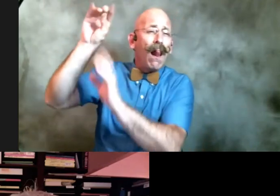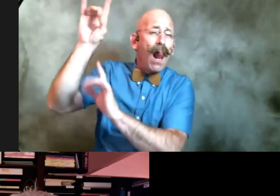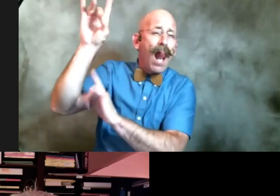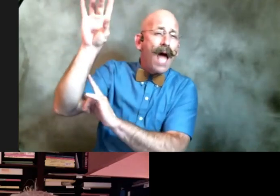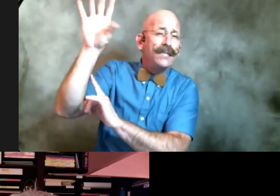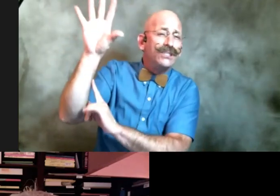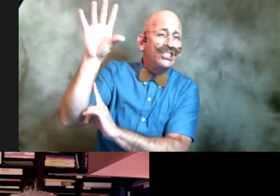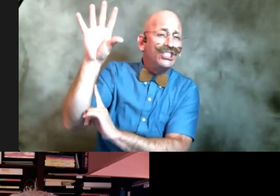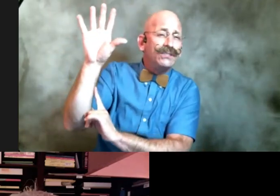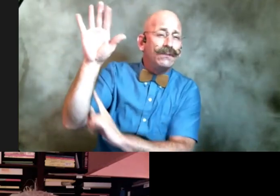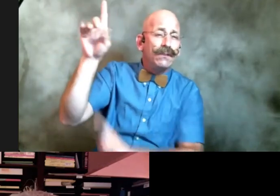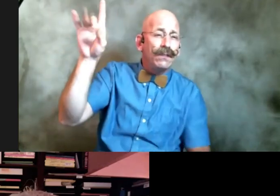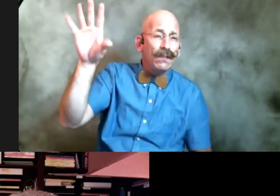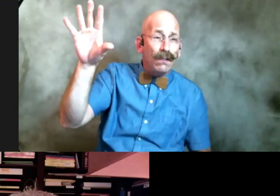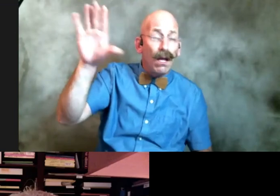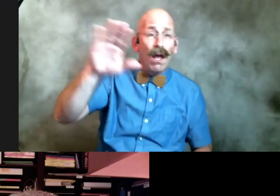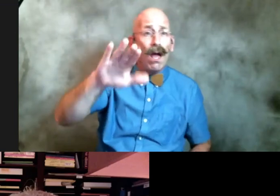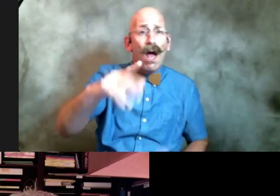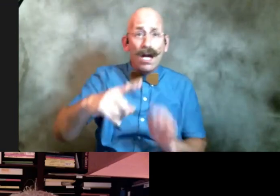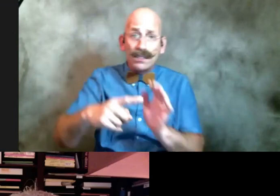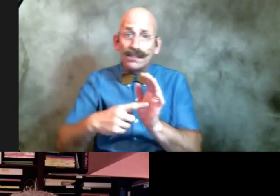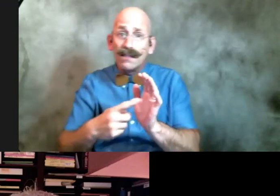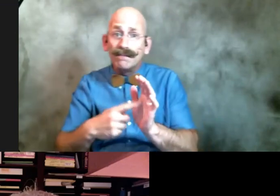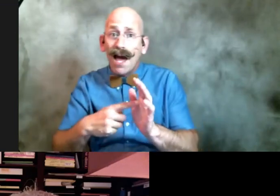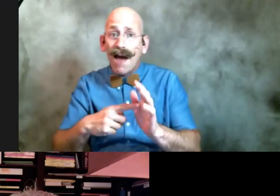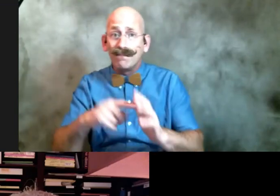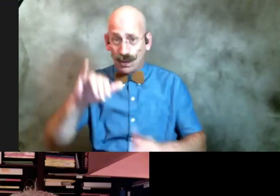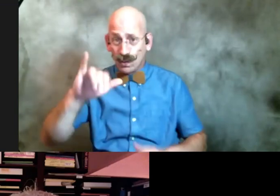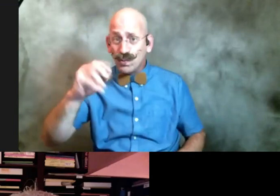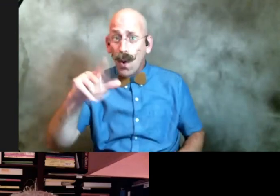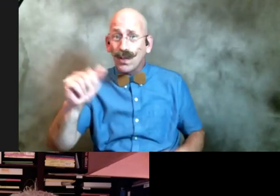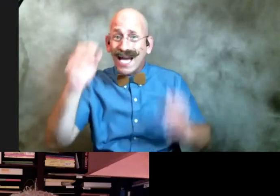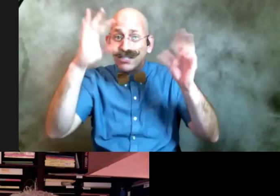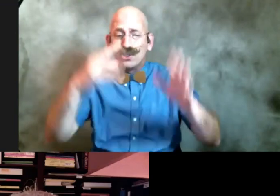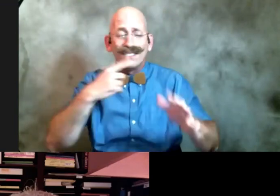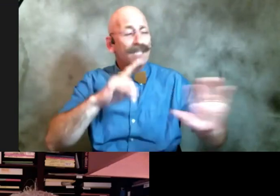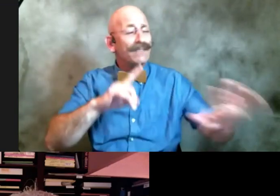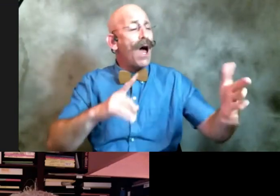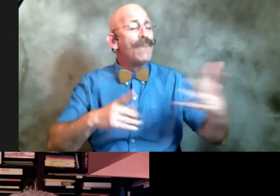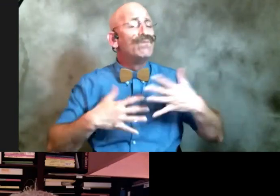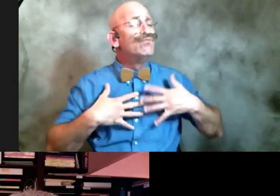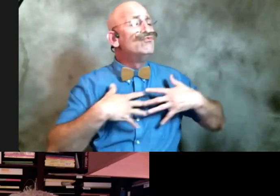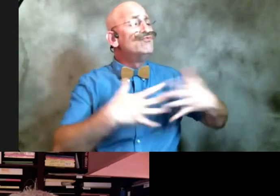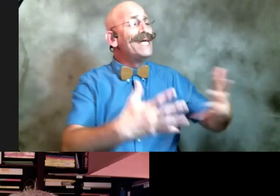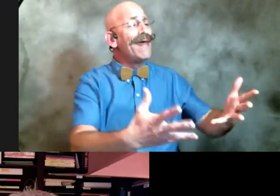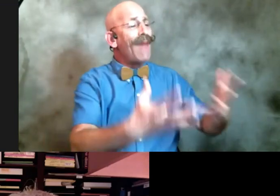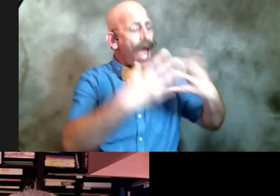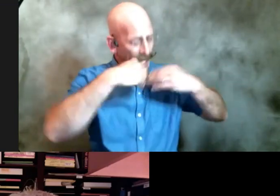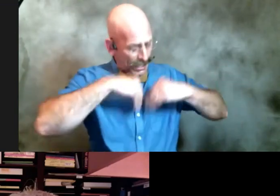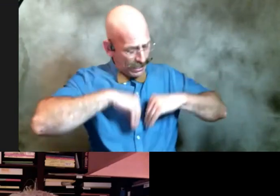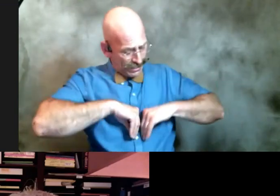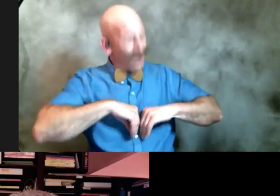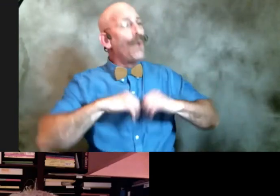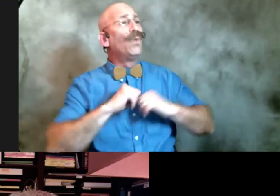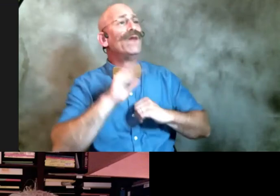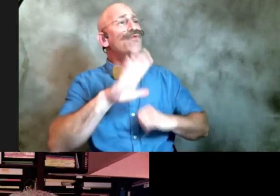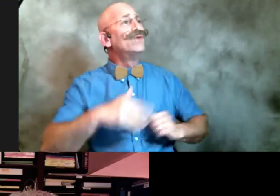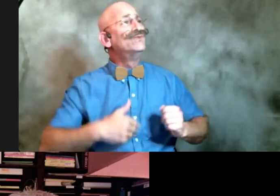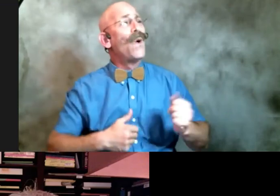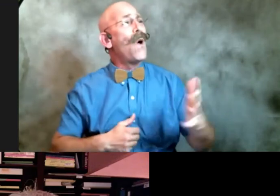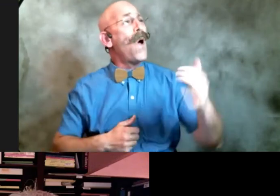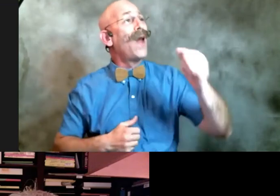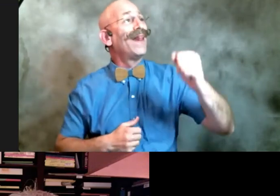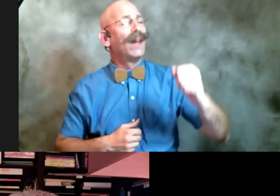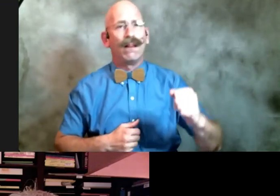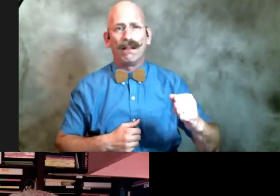sometimes the yoga teacher says breathe in with your soul and i think i